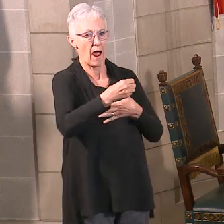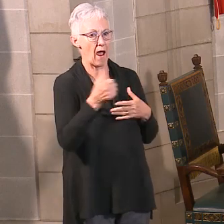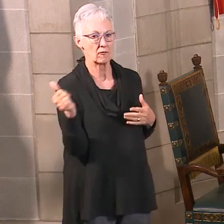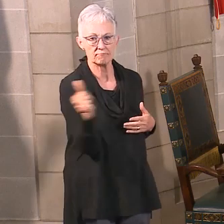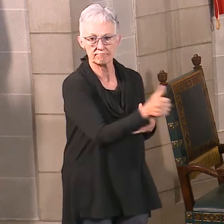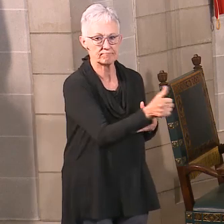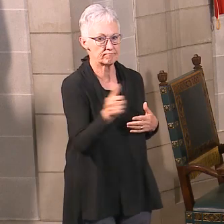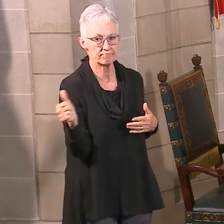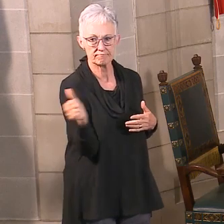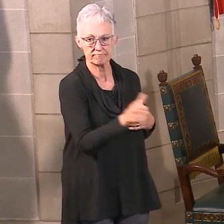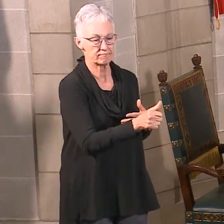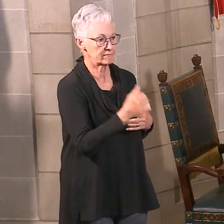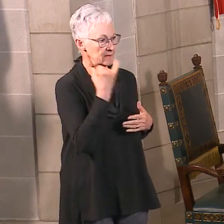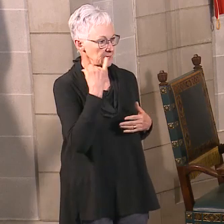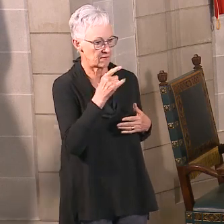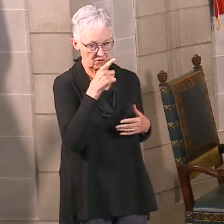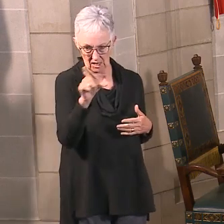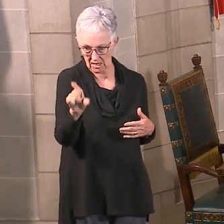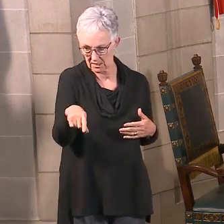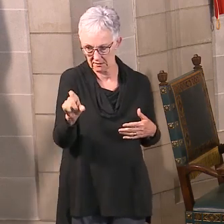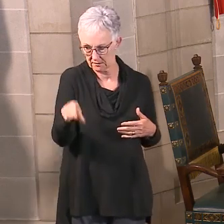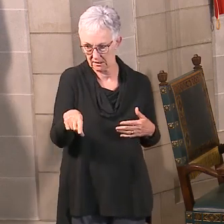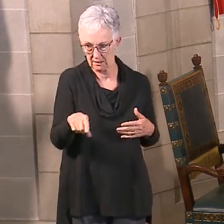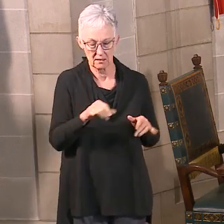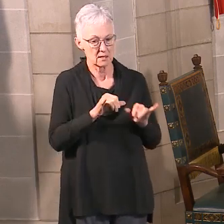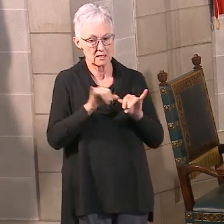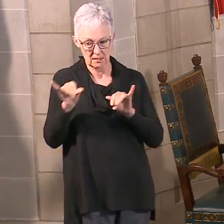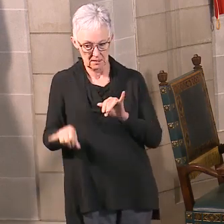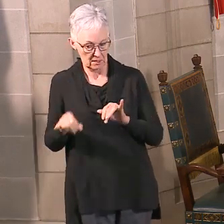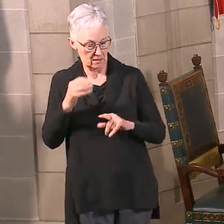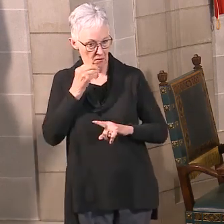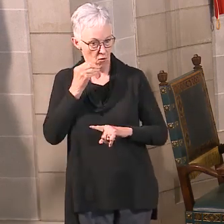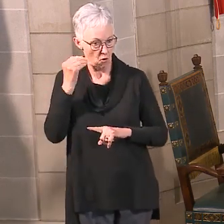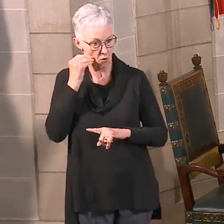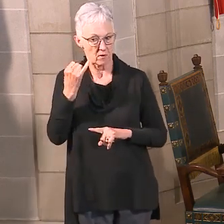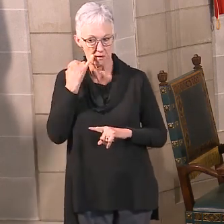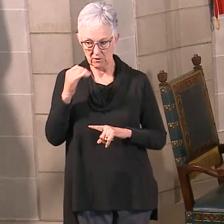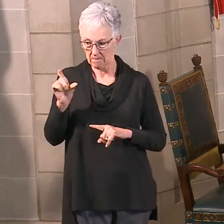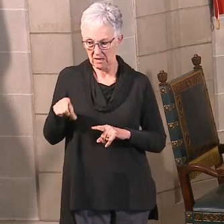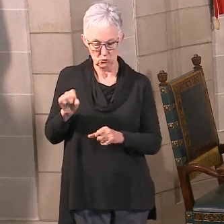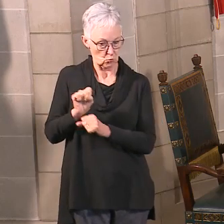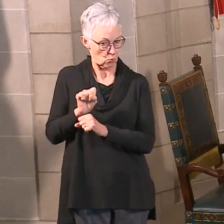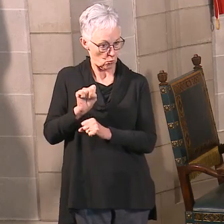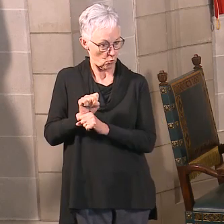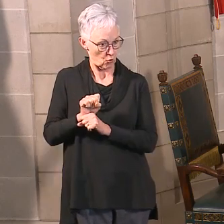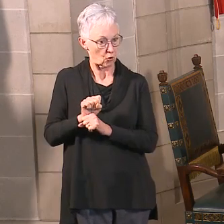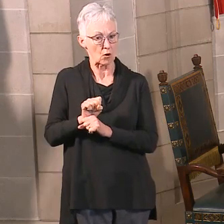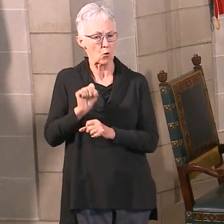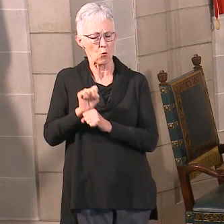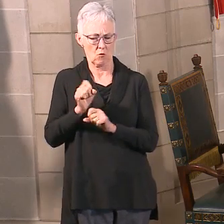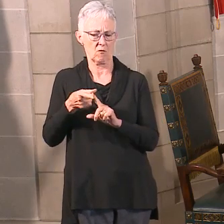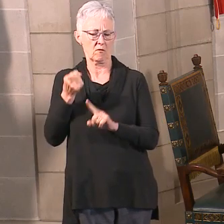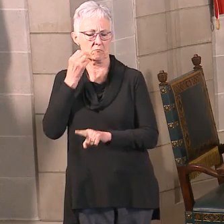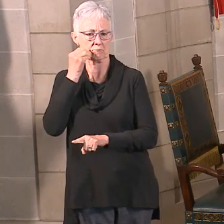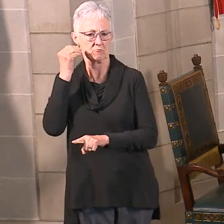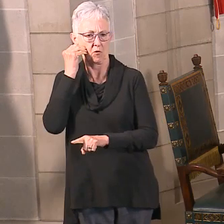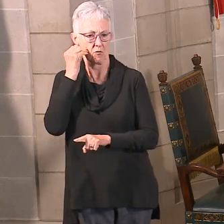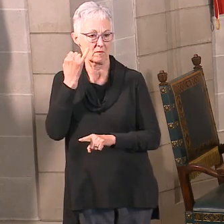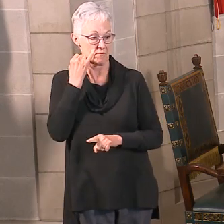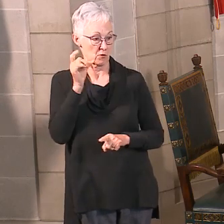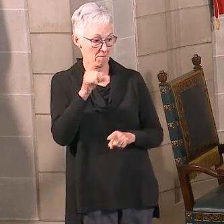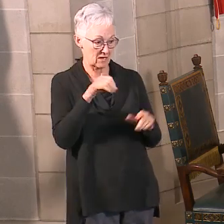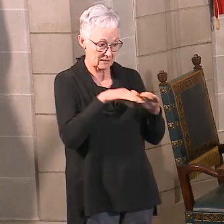Work. Work in a socially distanced way, you know, six feet away, that kind of thing, or work from home if you can. Shop.